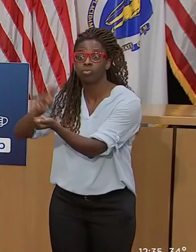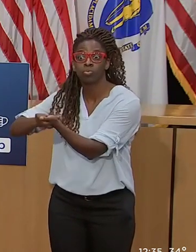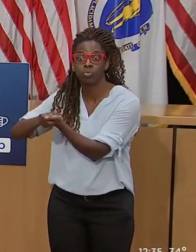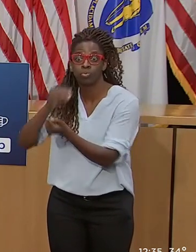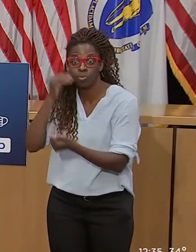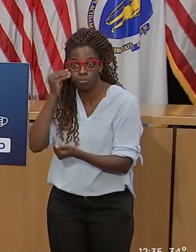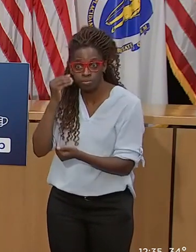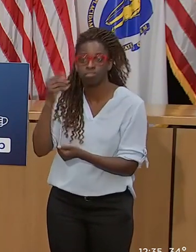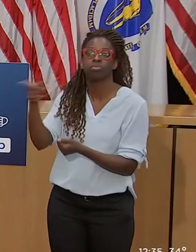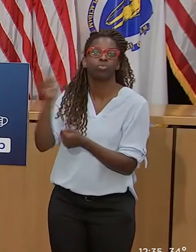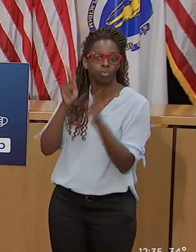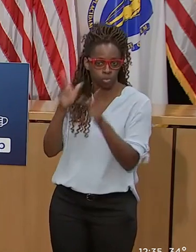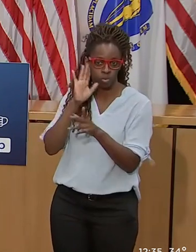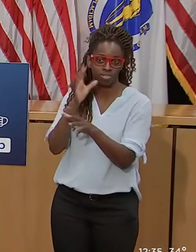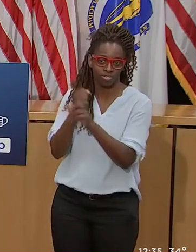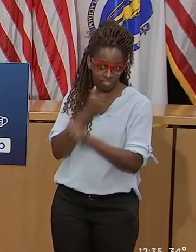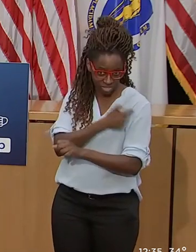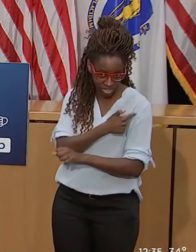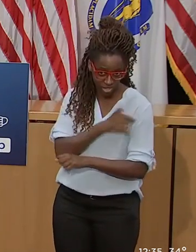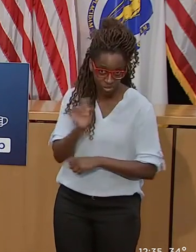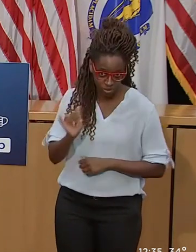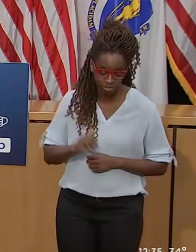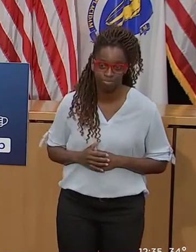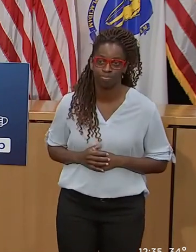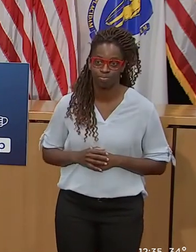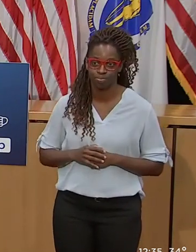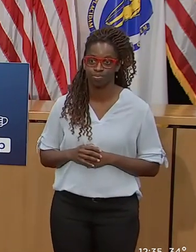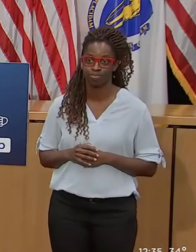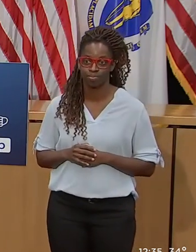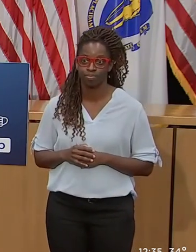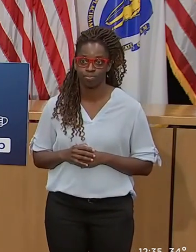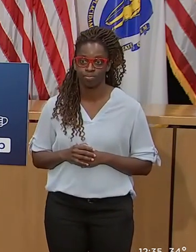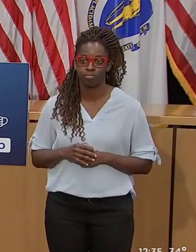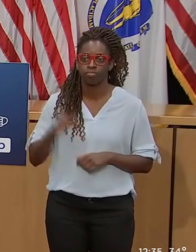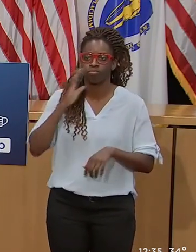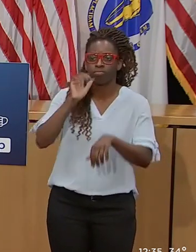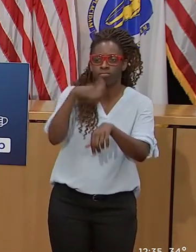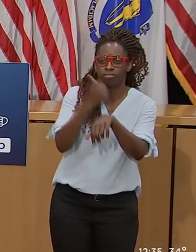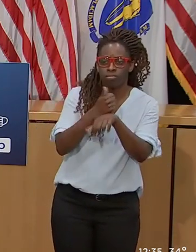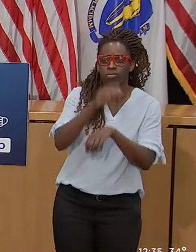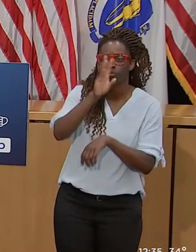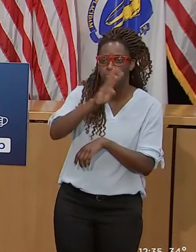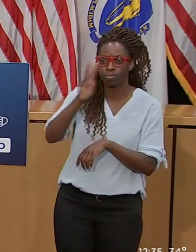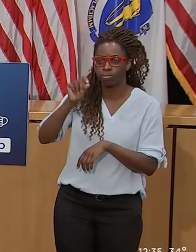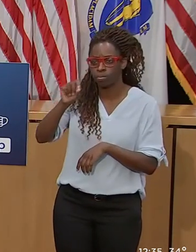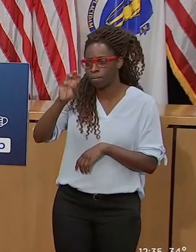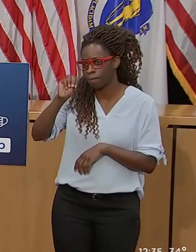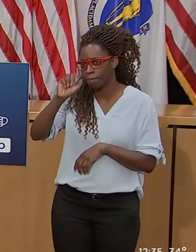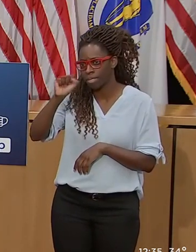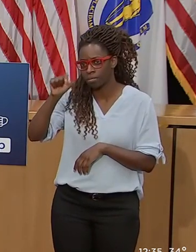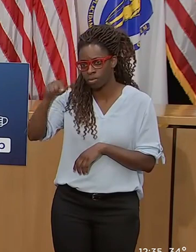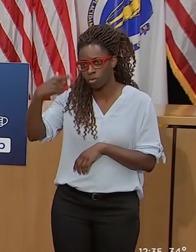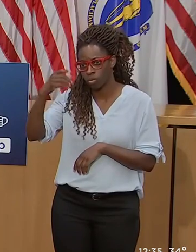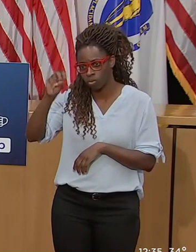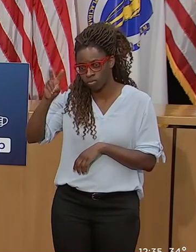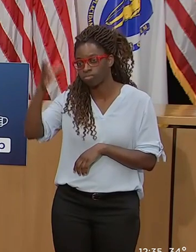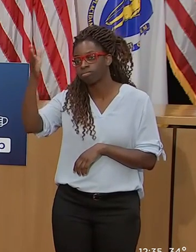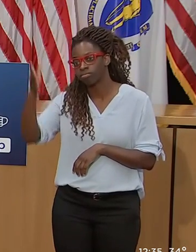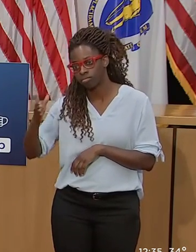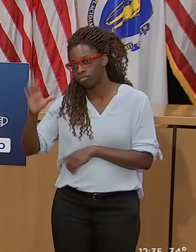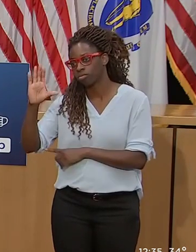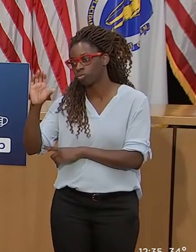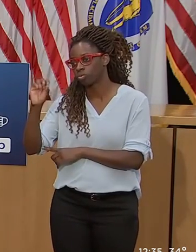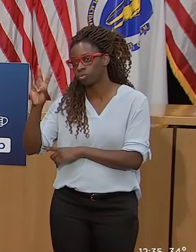And again, as the governor said, we have set up a website, mass.gov backslash COVID vaccine for more information.